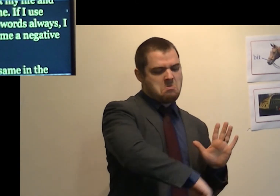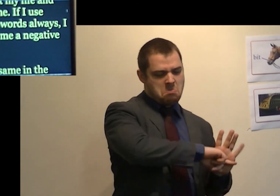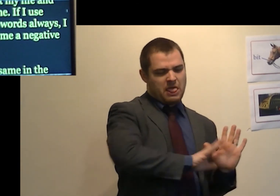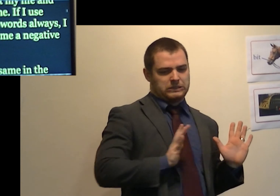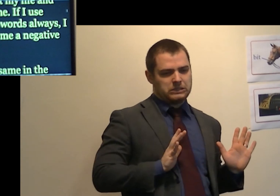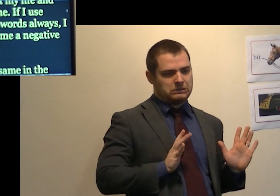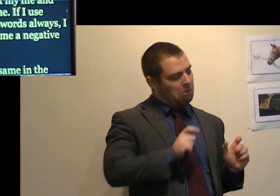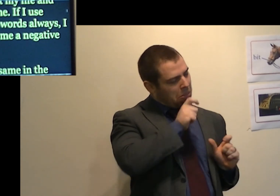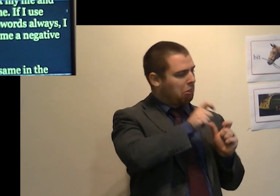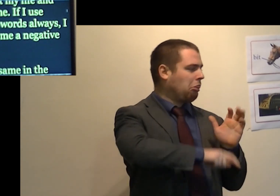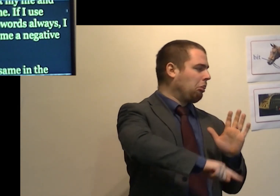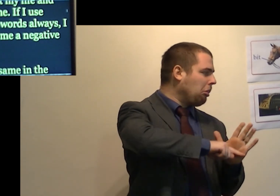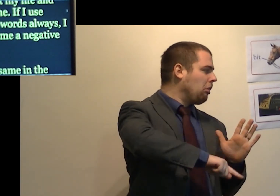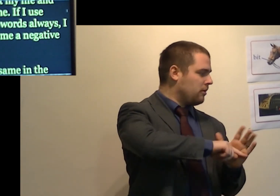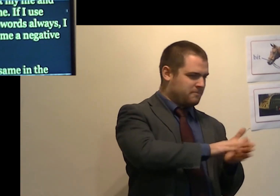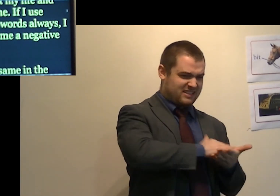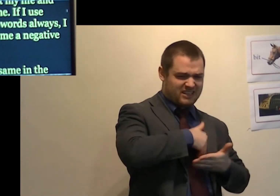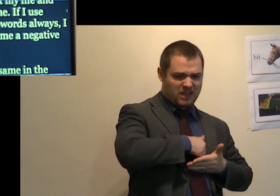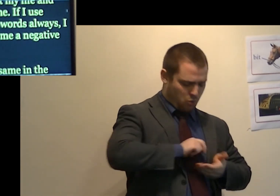I will become a negative person.